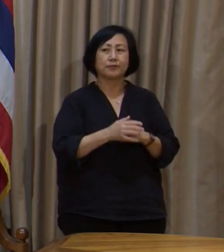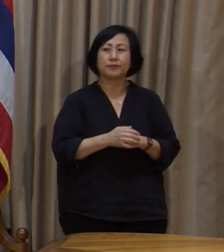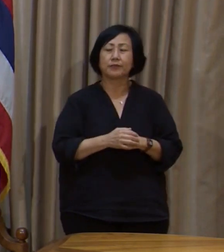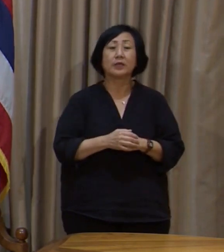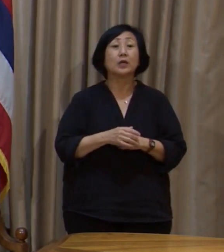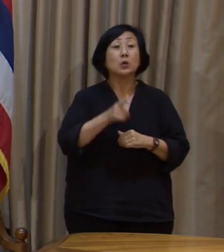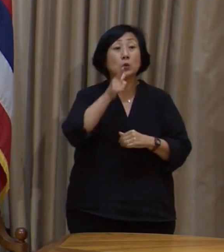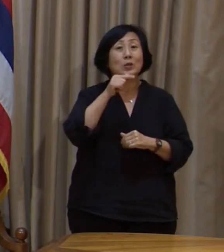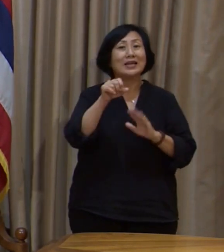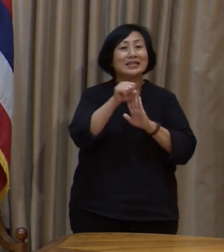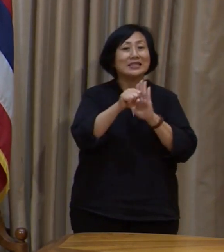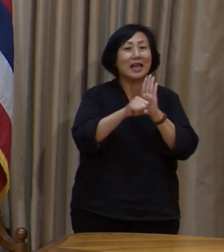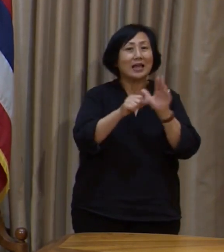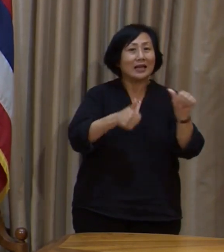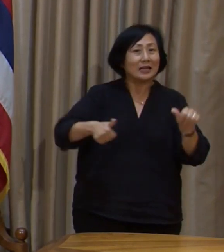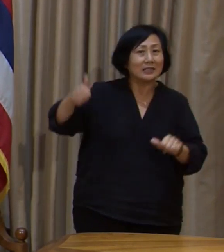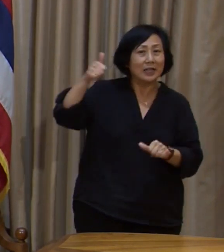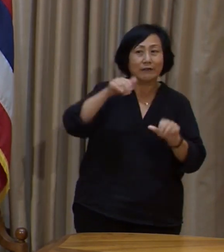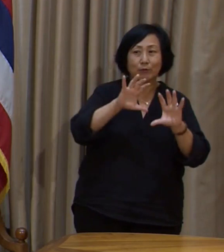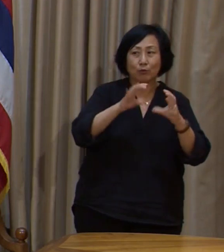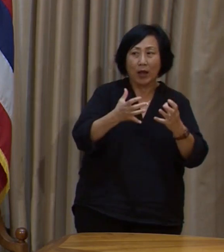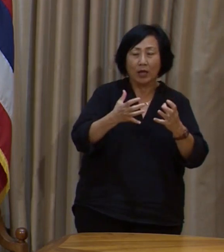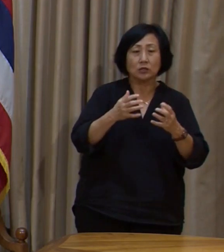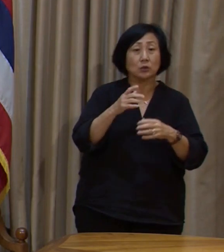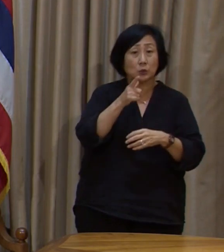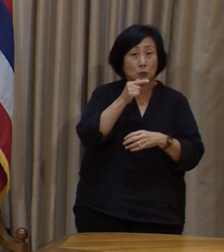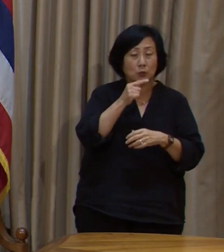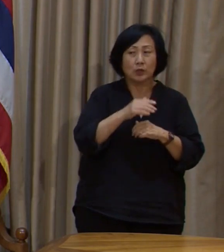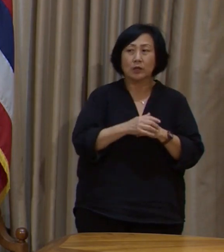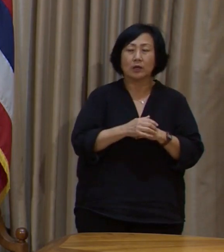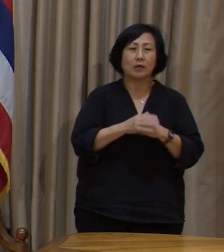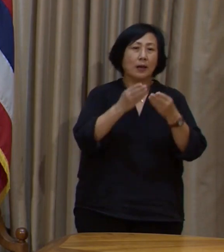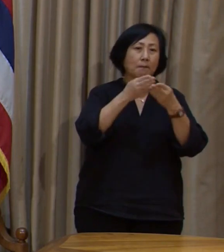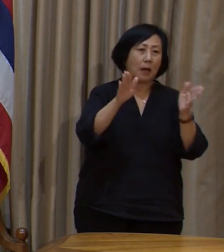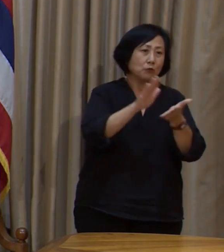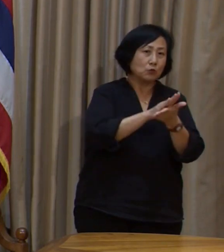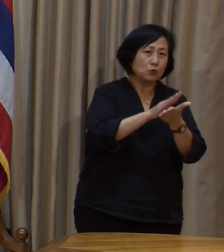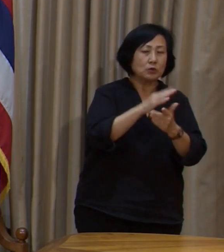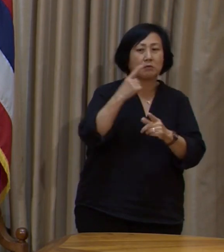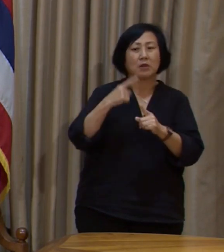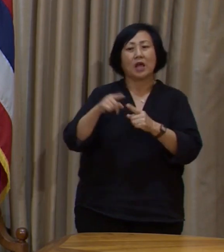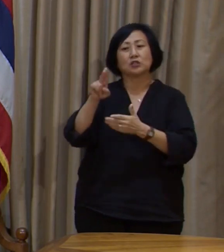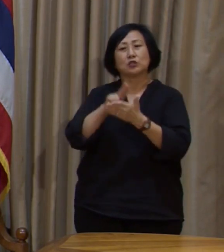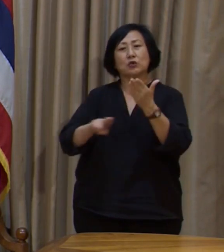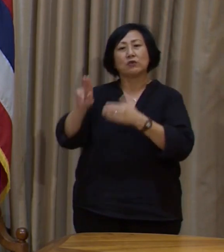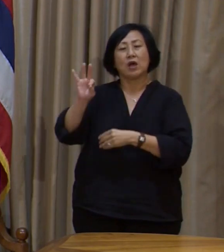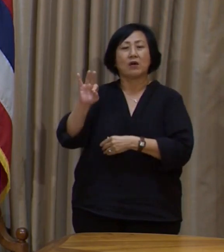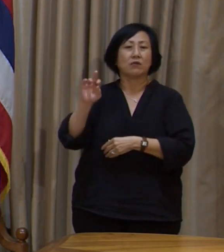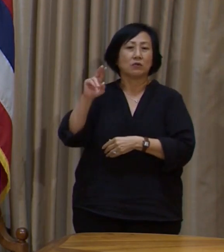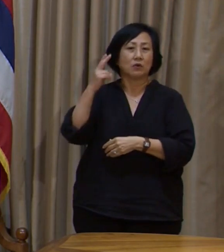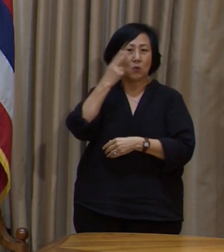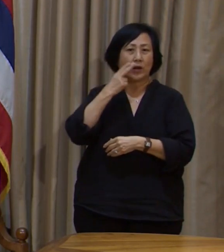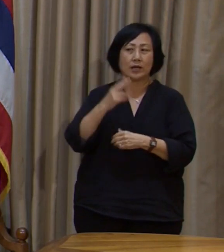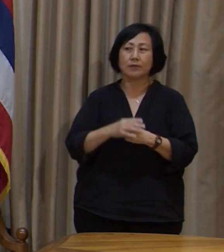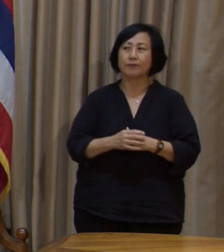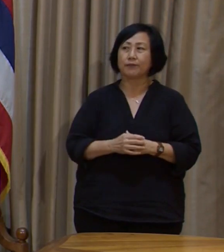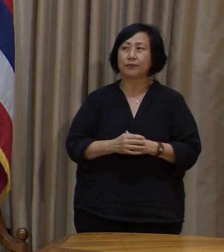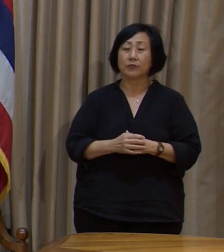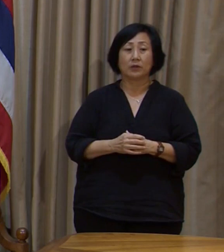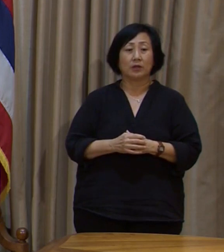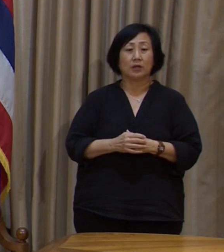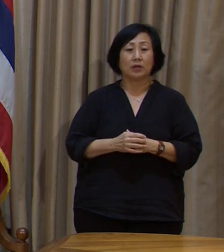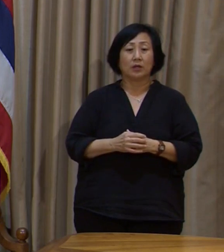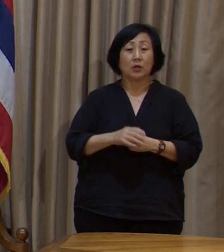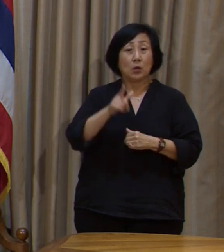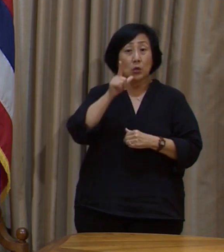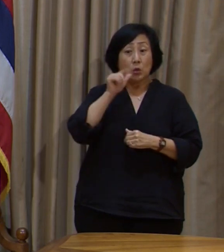state executive branch including public schools and the University of Hawaii. Those